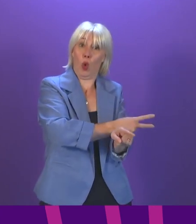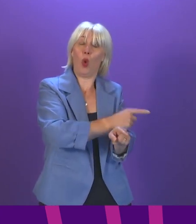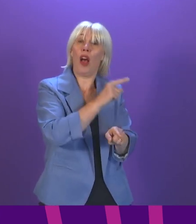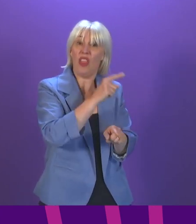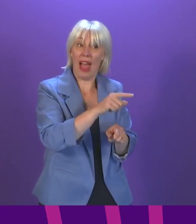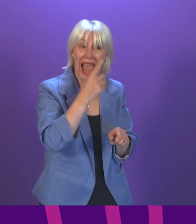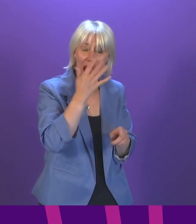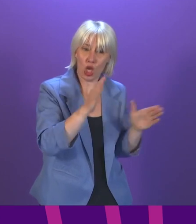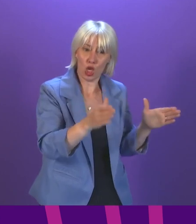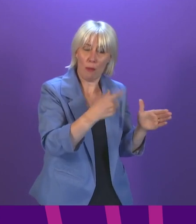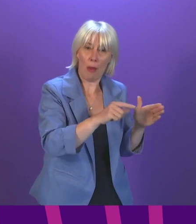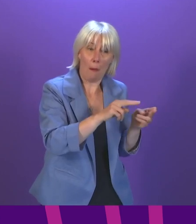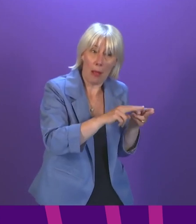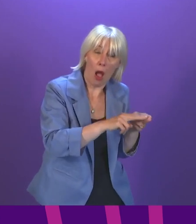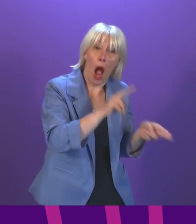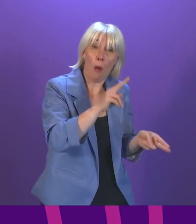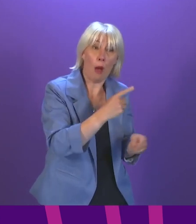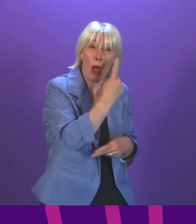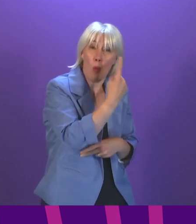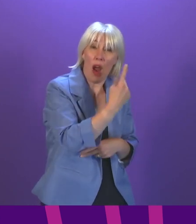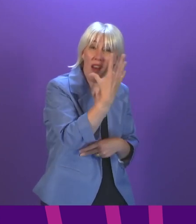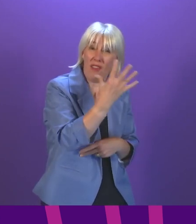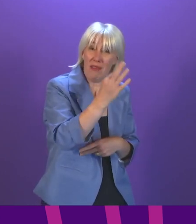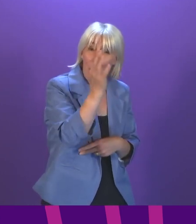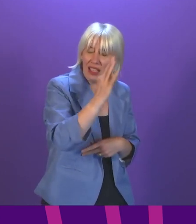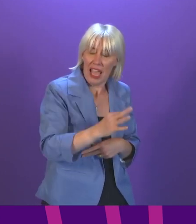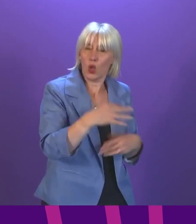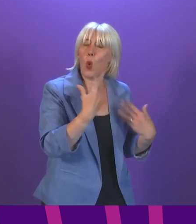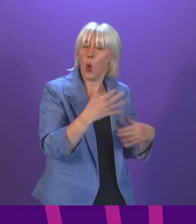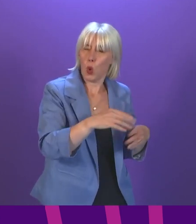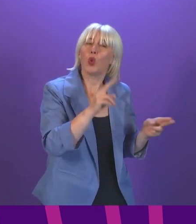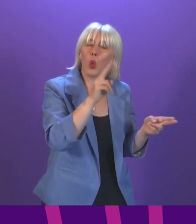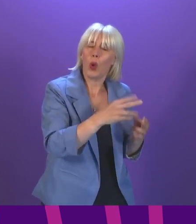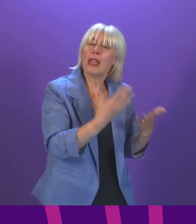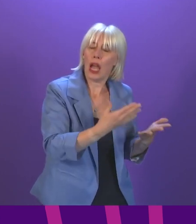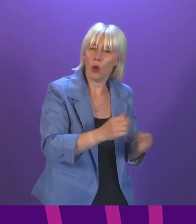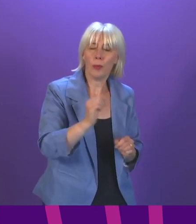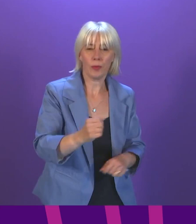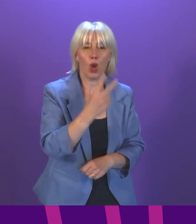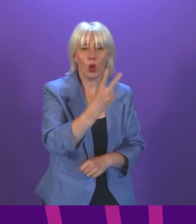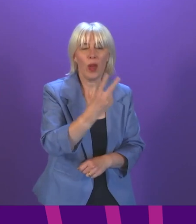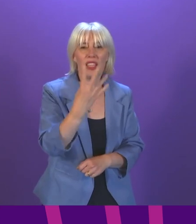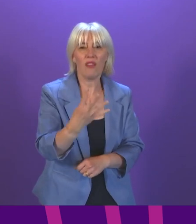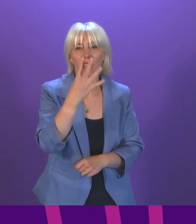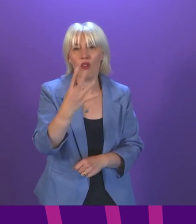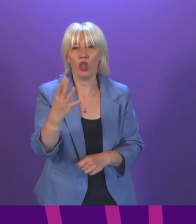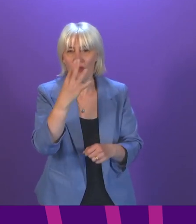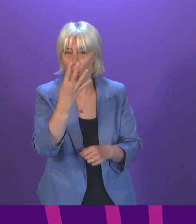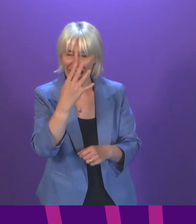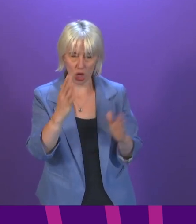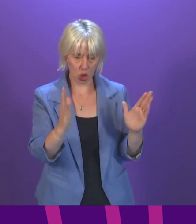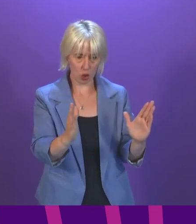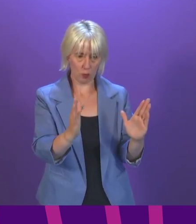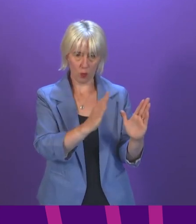in that age group increased by more than 150%. Cases in the 25 to 44-year-old age band have also